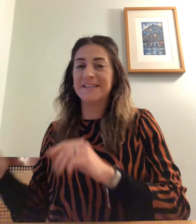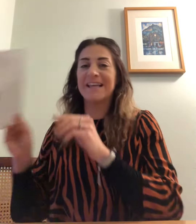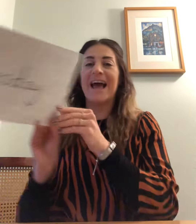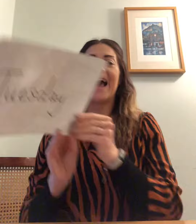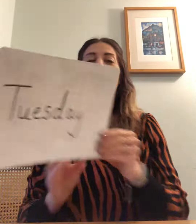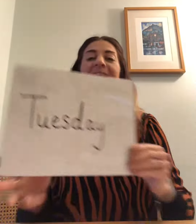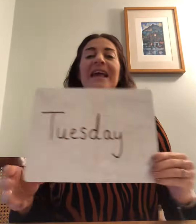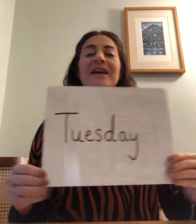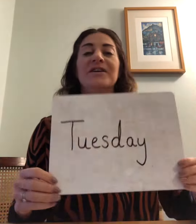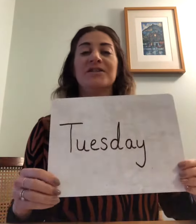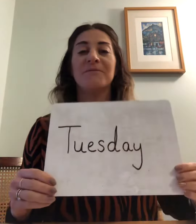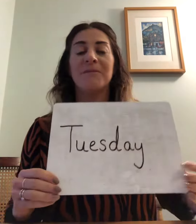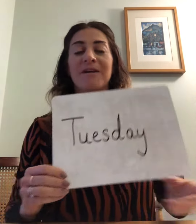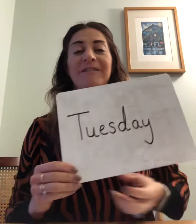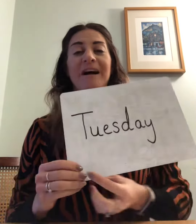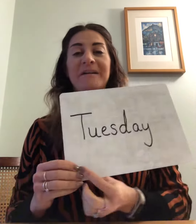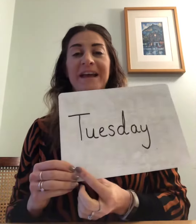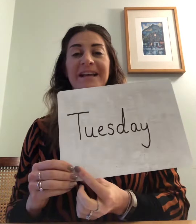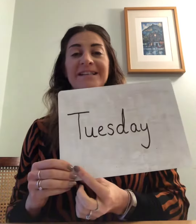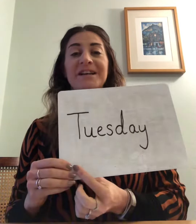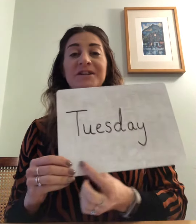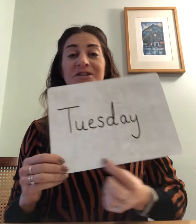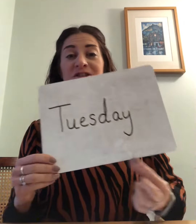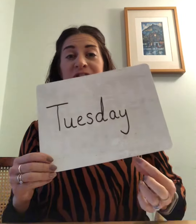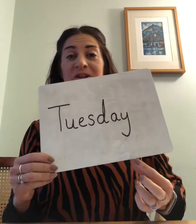Tuesday, Monday, is Tuesday.